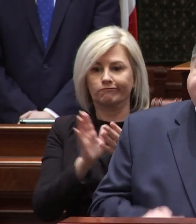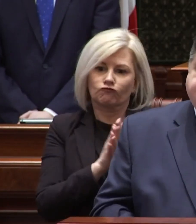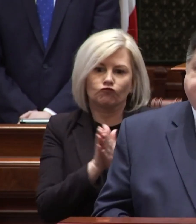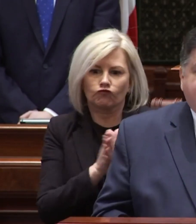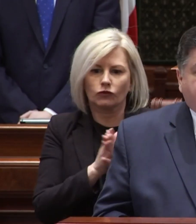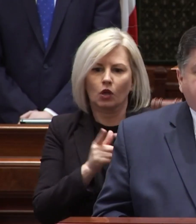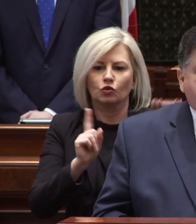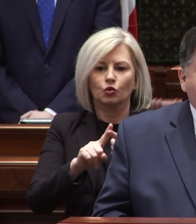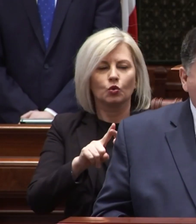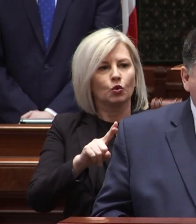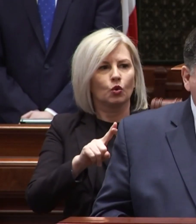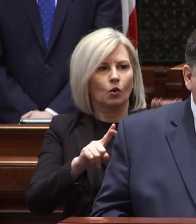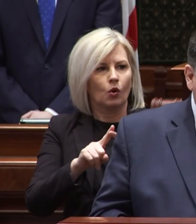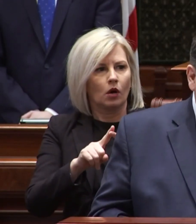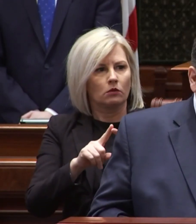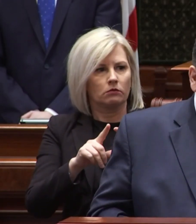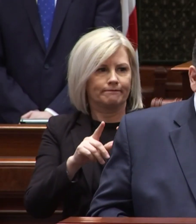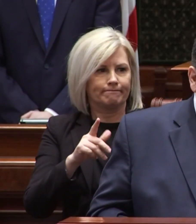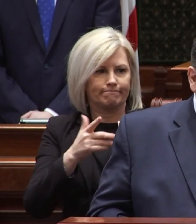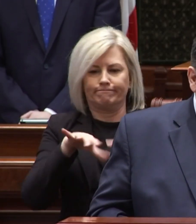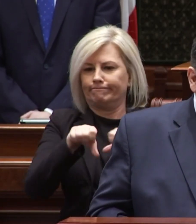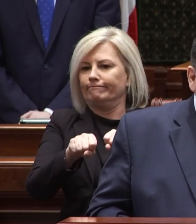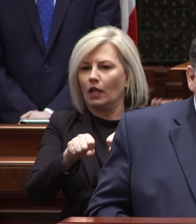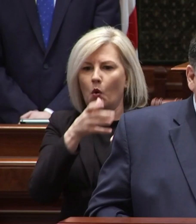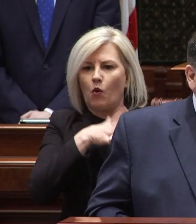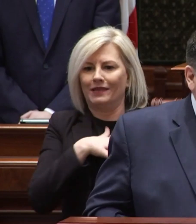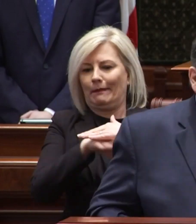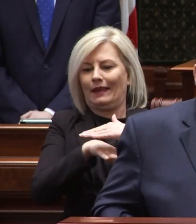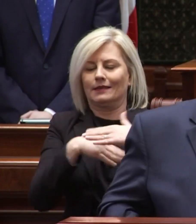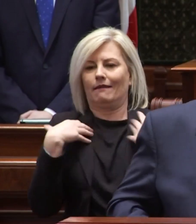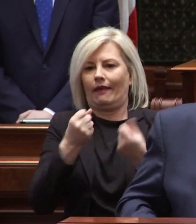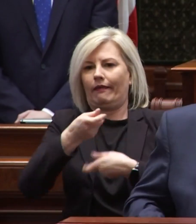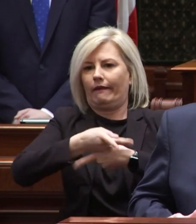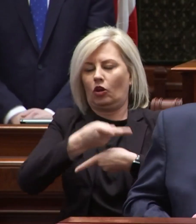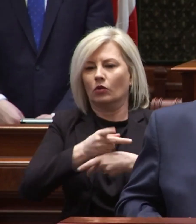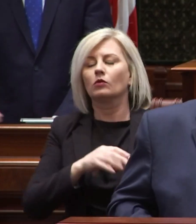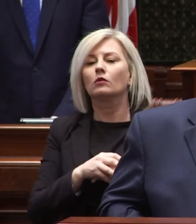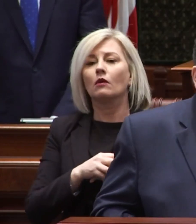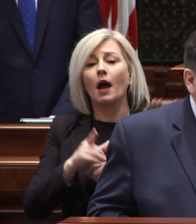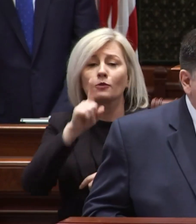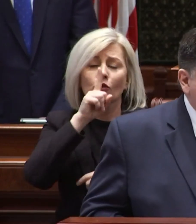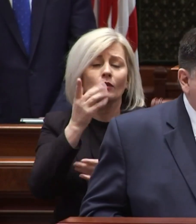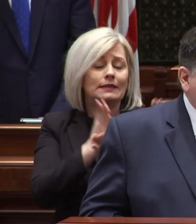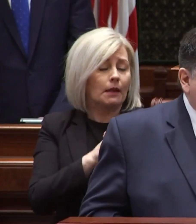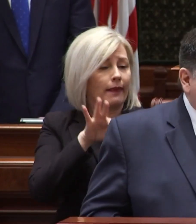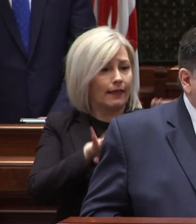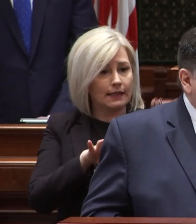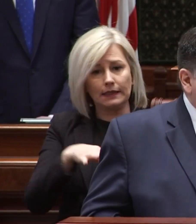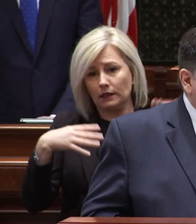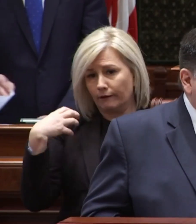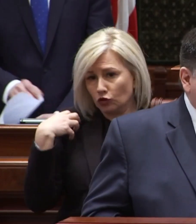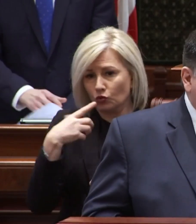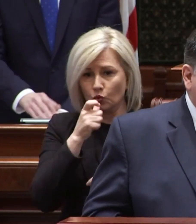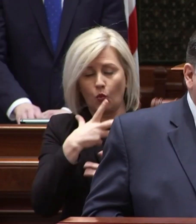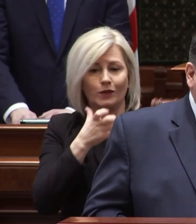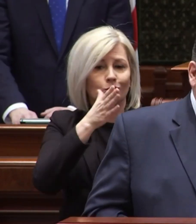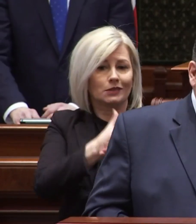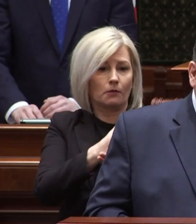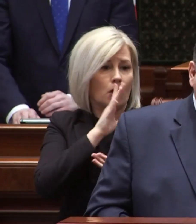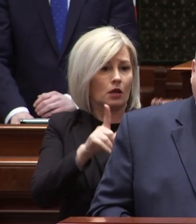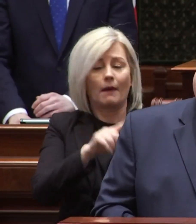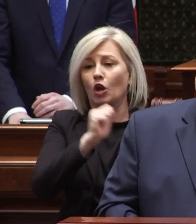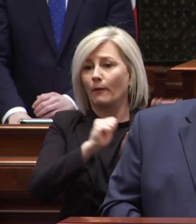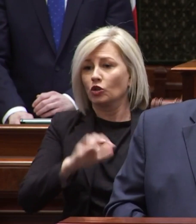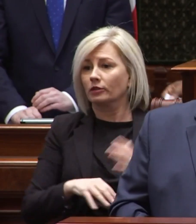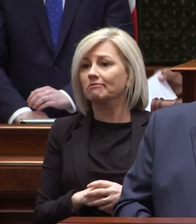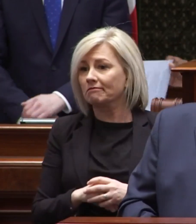the most intimate matters of a woman's basic health care i'm sure that there are some elected officials who would like us to stop talking about